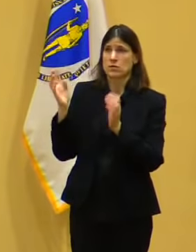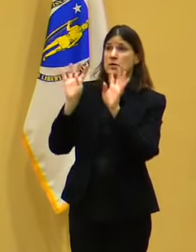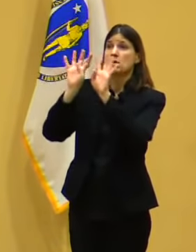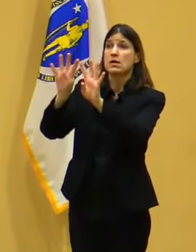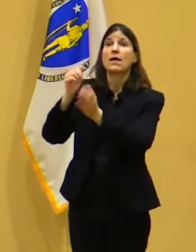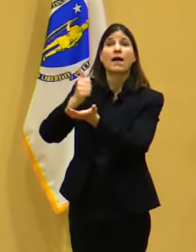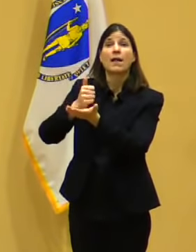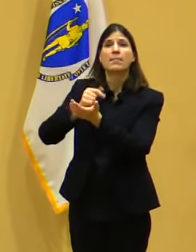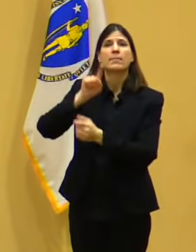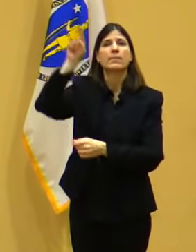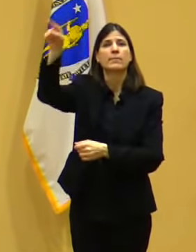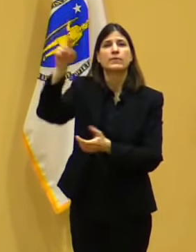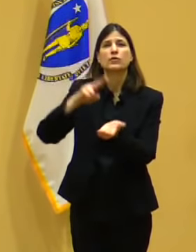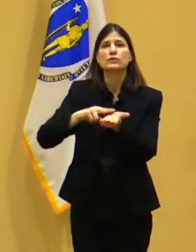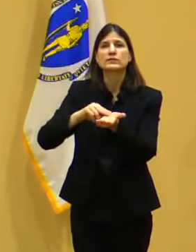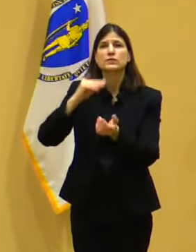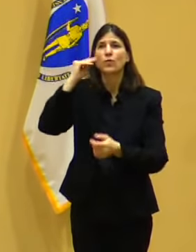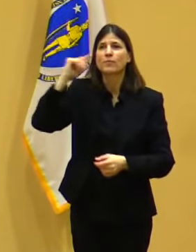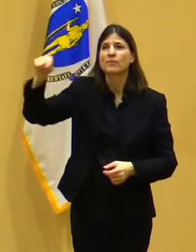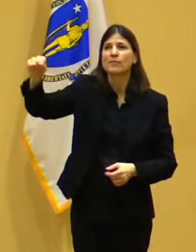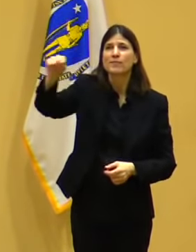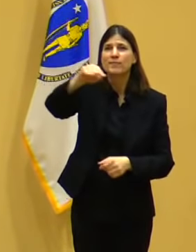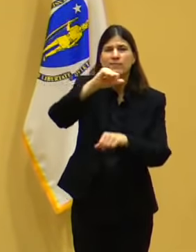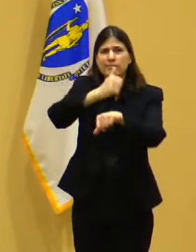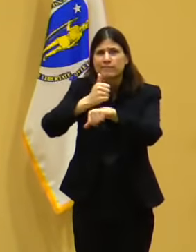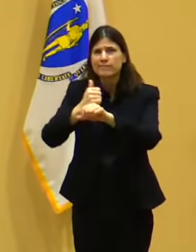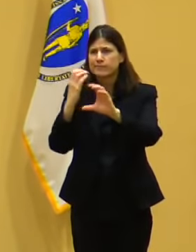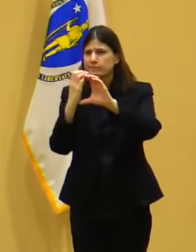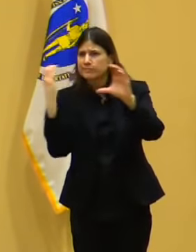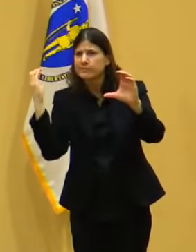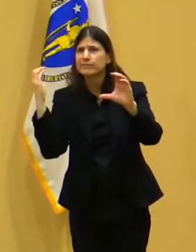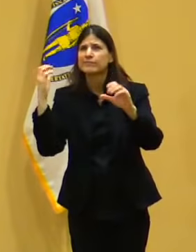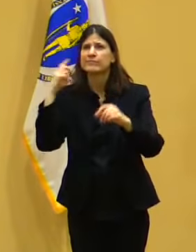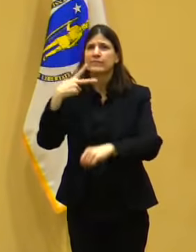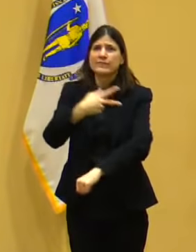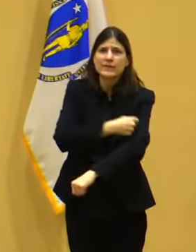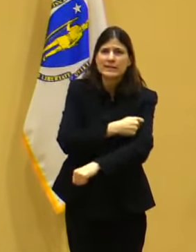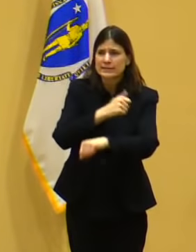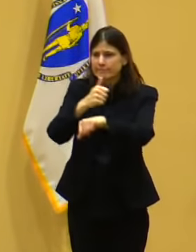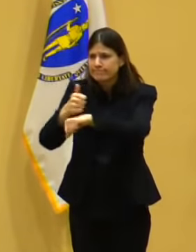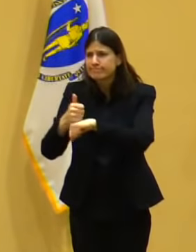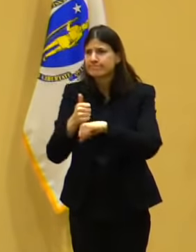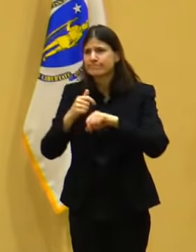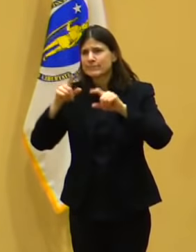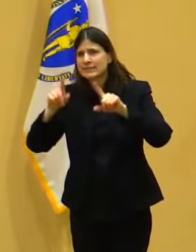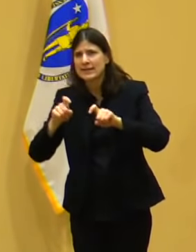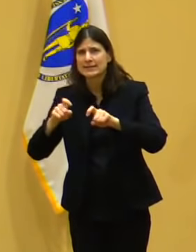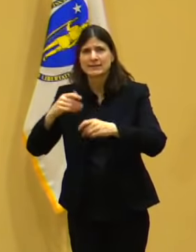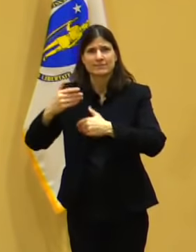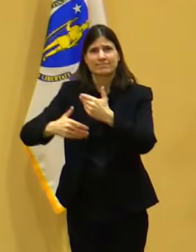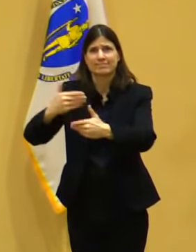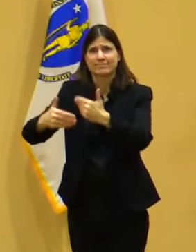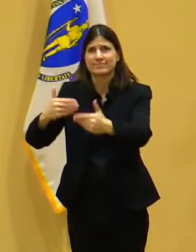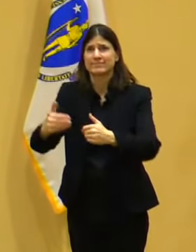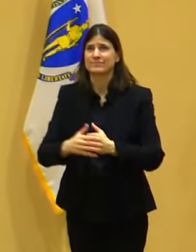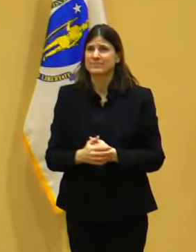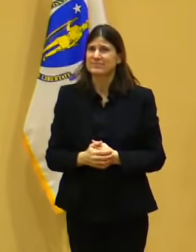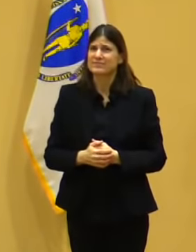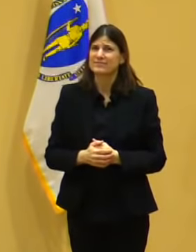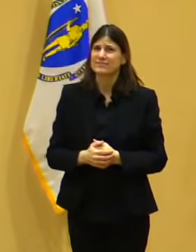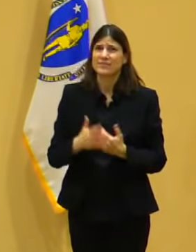that we do everything we possibly can to keep folks who are in what most people would agree as one of the most challenging environments